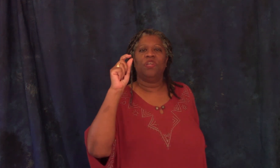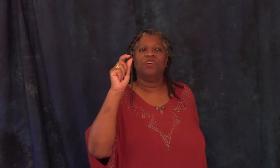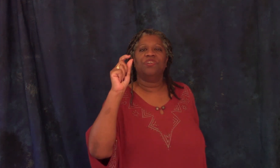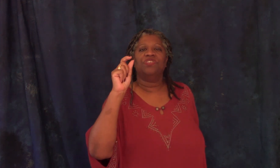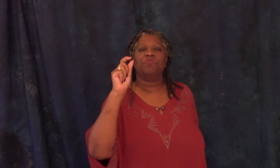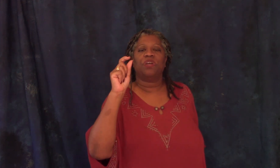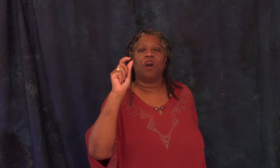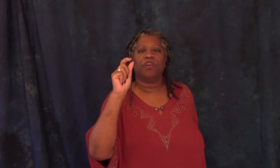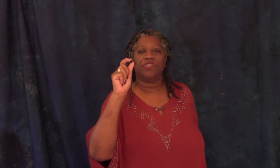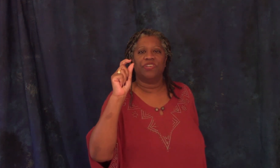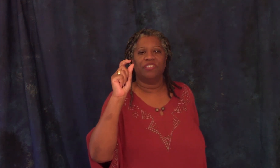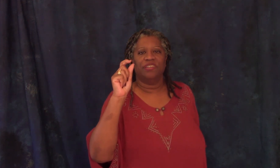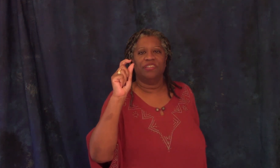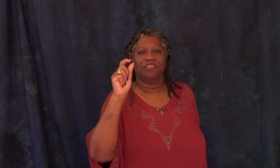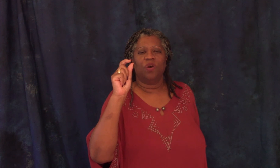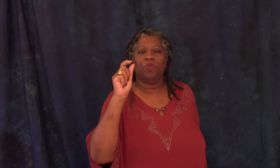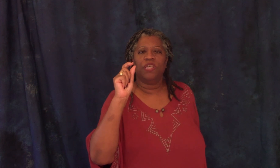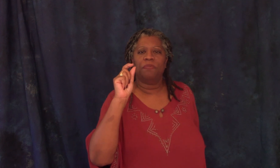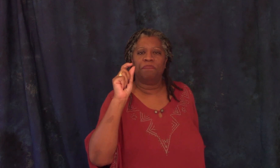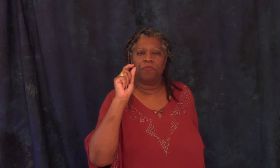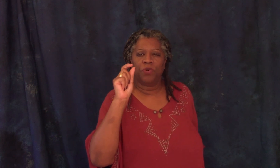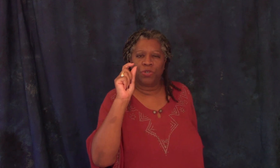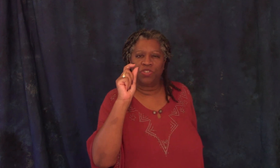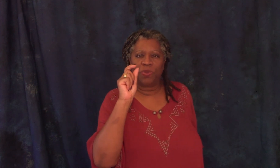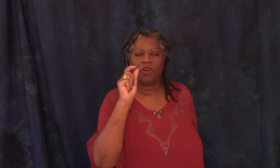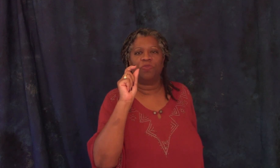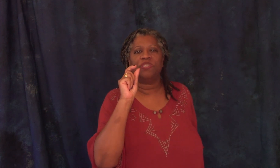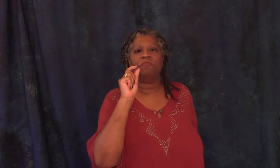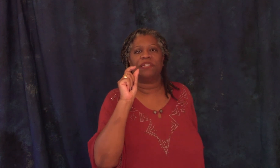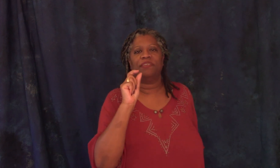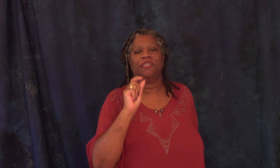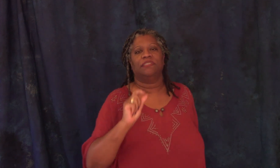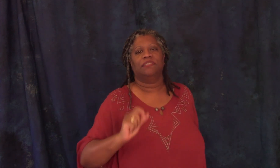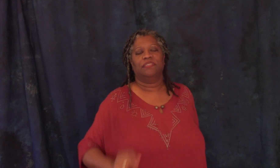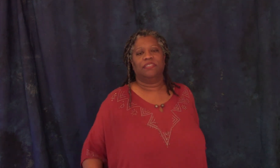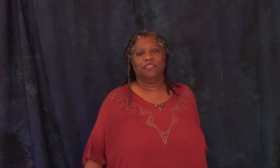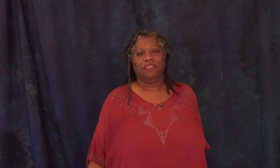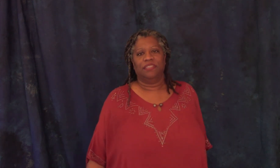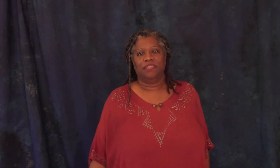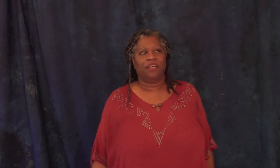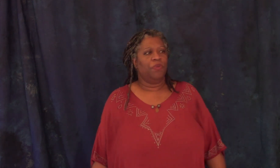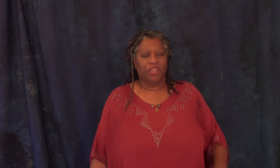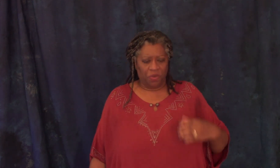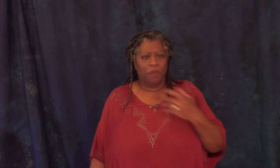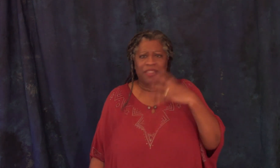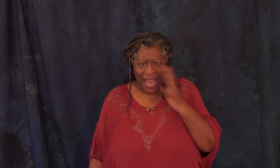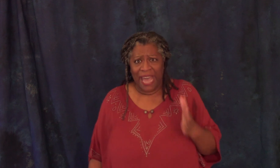the good sweetheart only the good sweetheart was the best of us and what about the egg